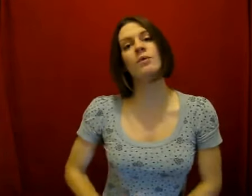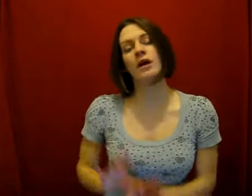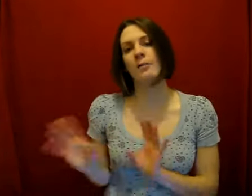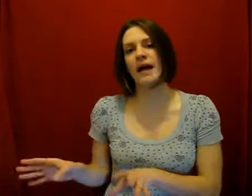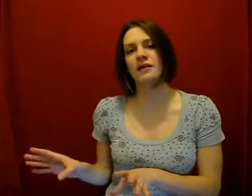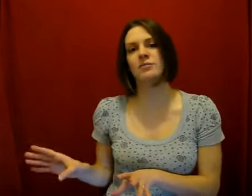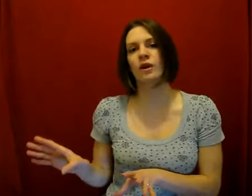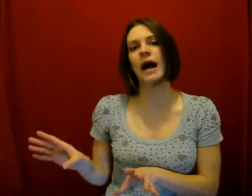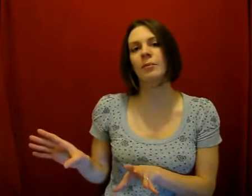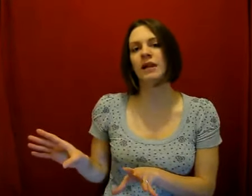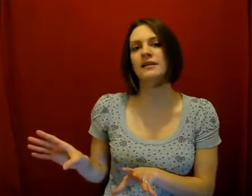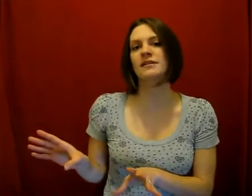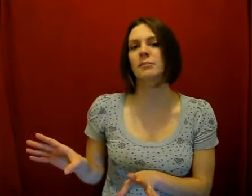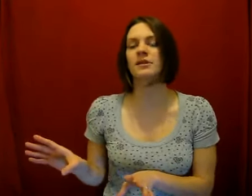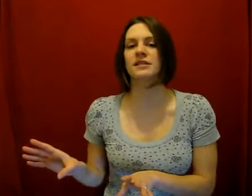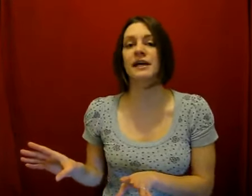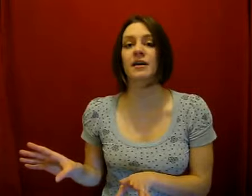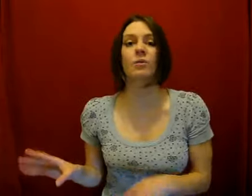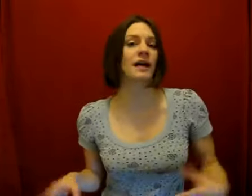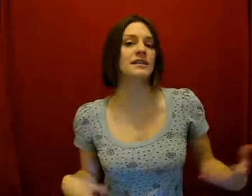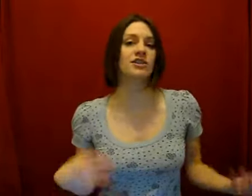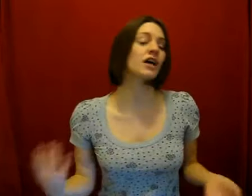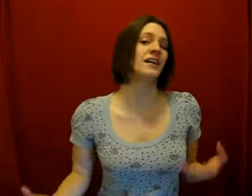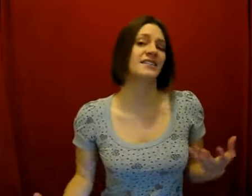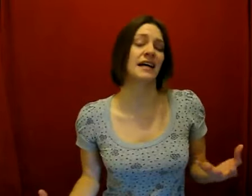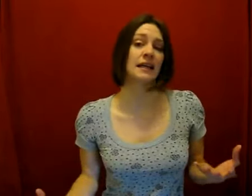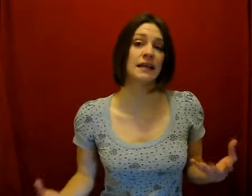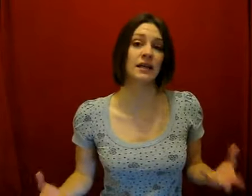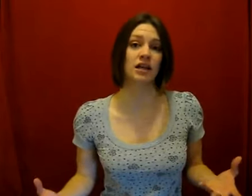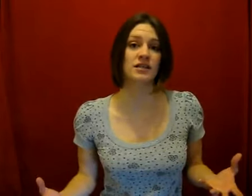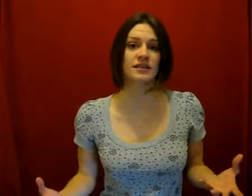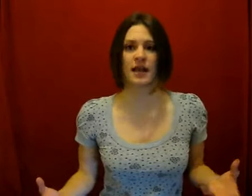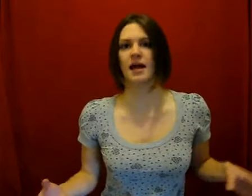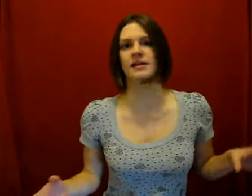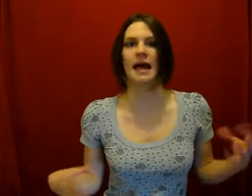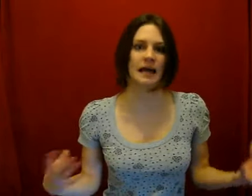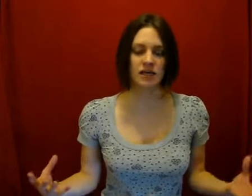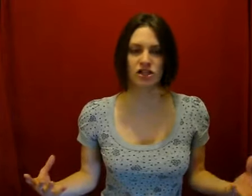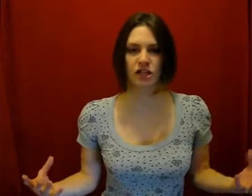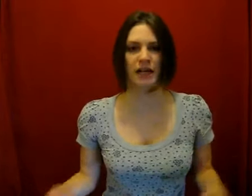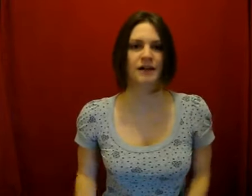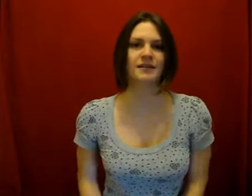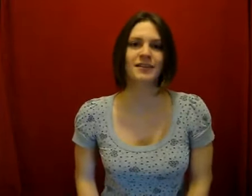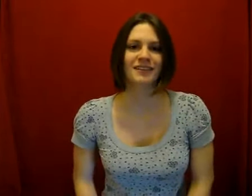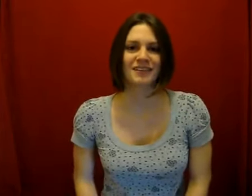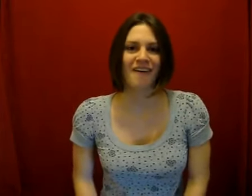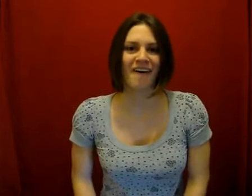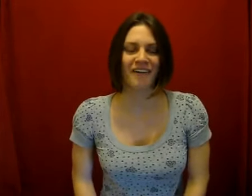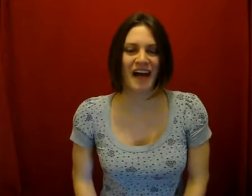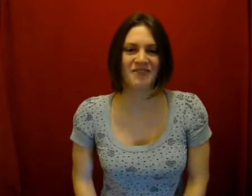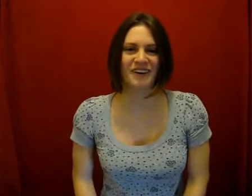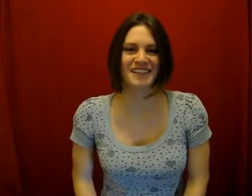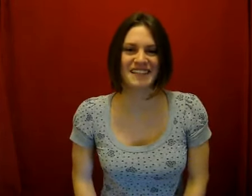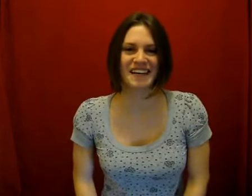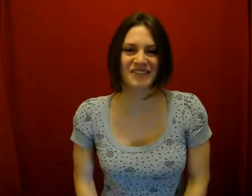we'll come back to more complex numbers later when I teach you how to sign years and age and all that fun stuff.